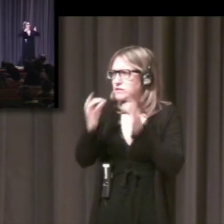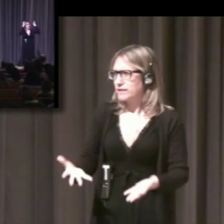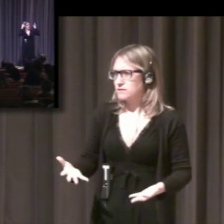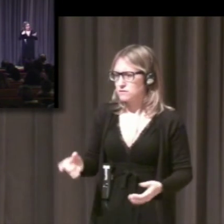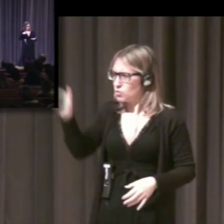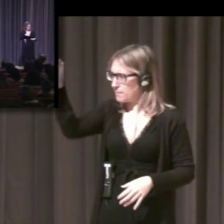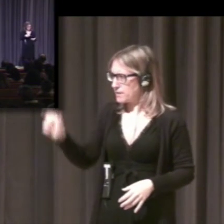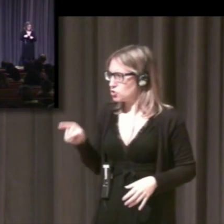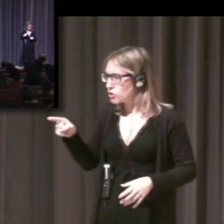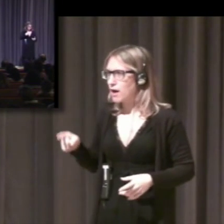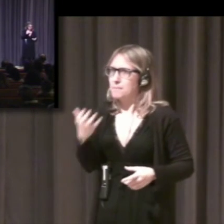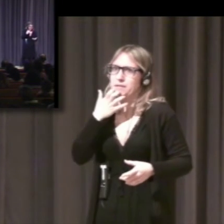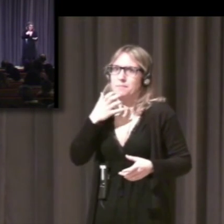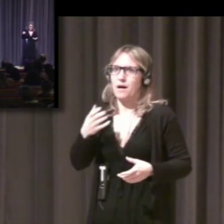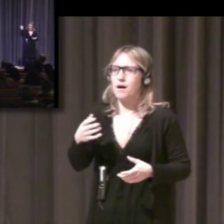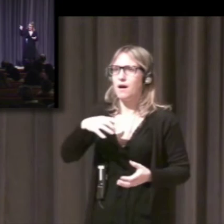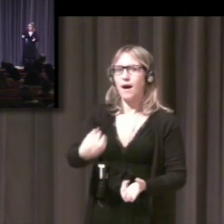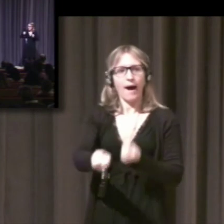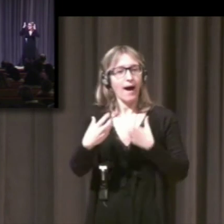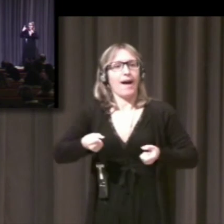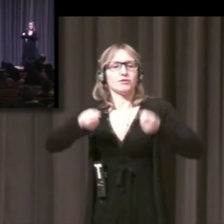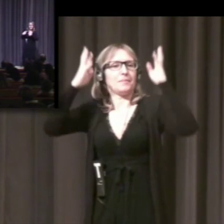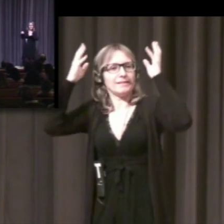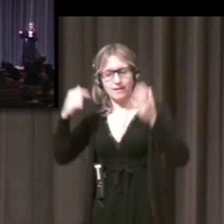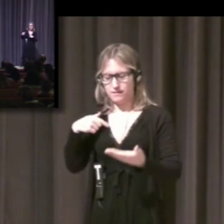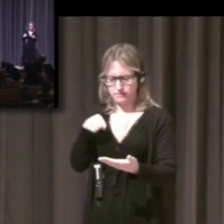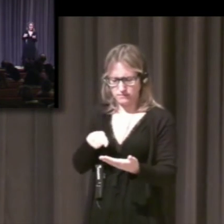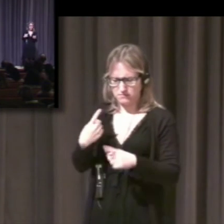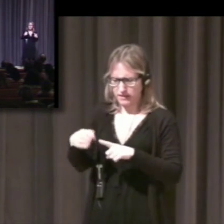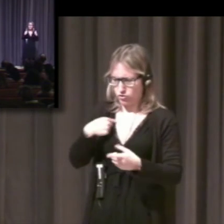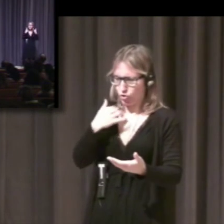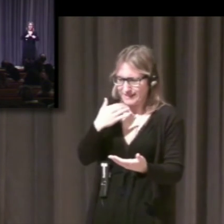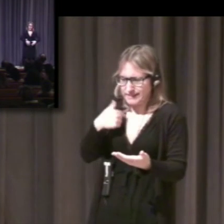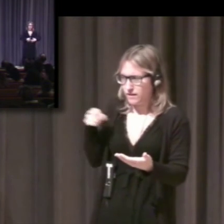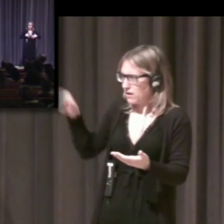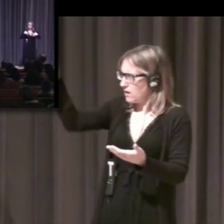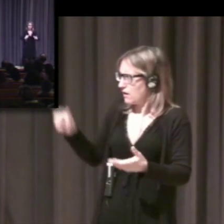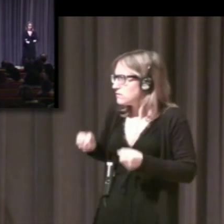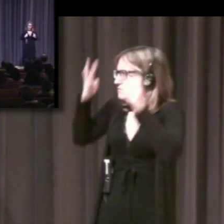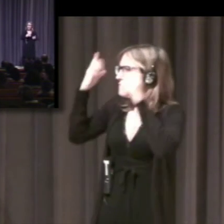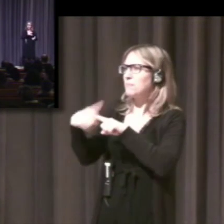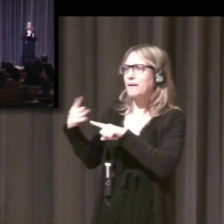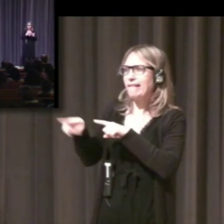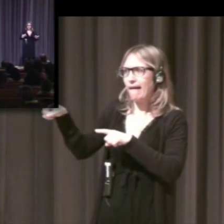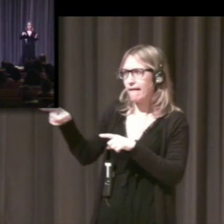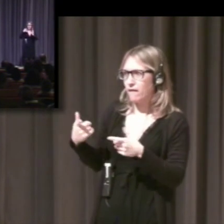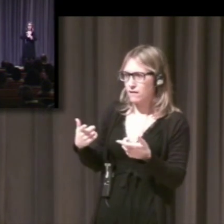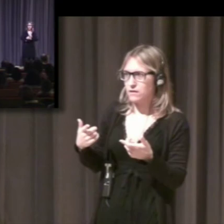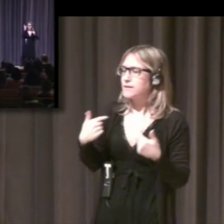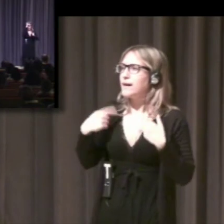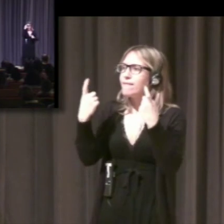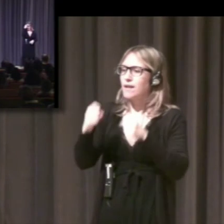any of the excitement out of the story. Reading is boring. Many things are